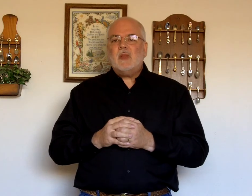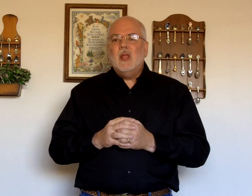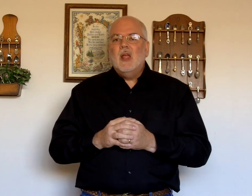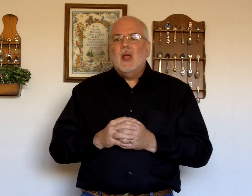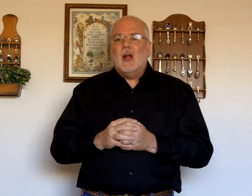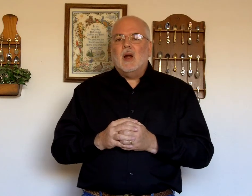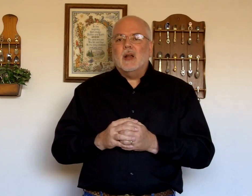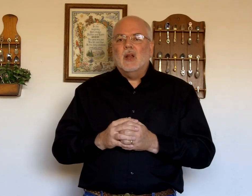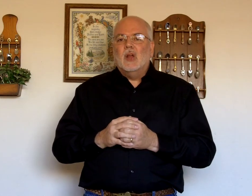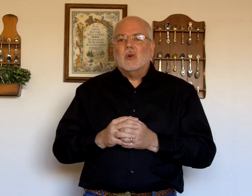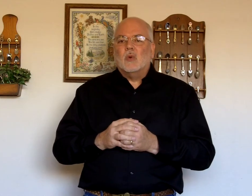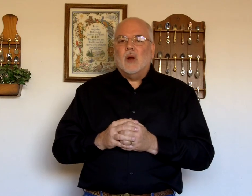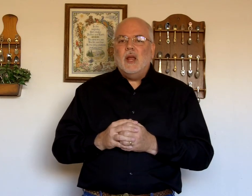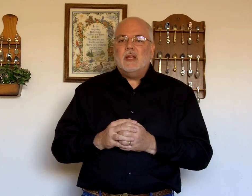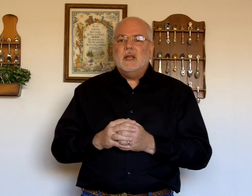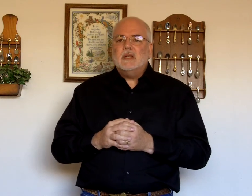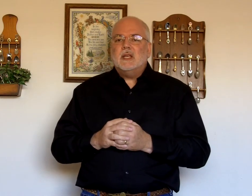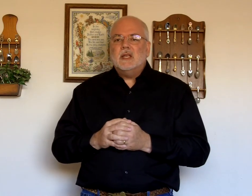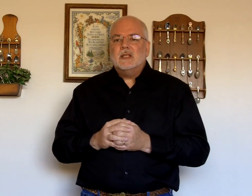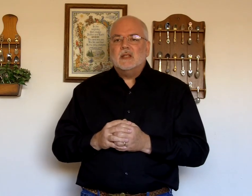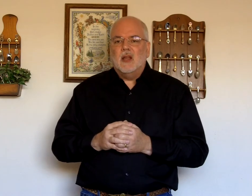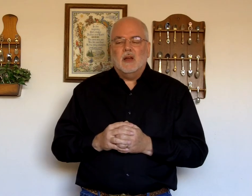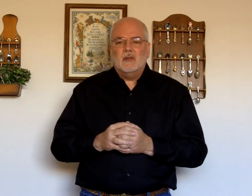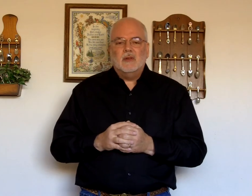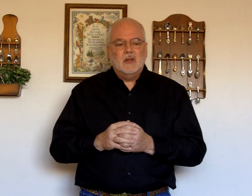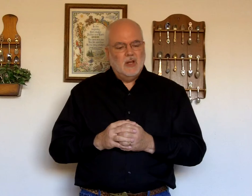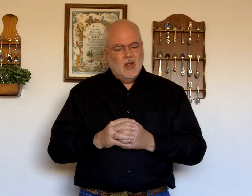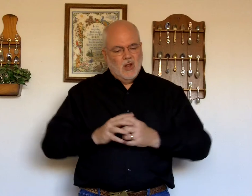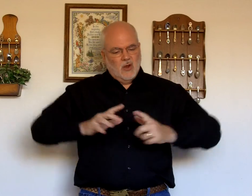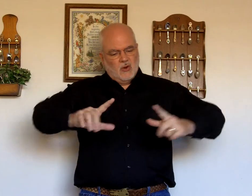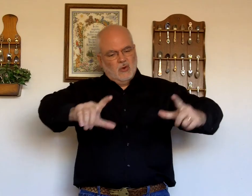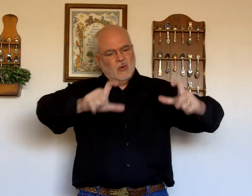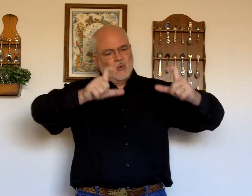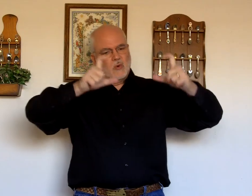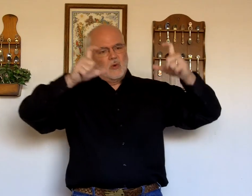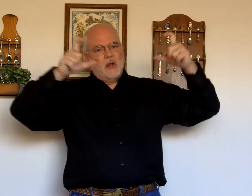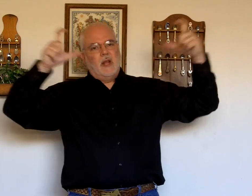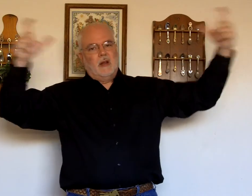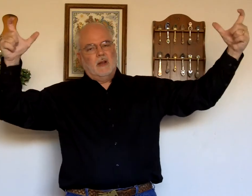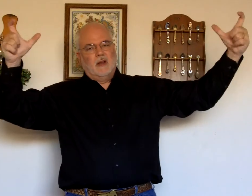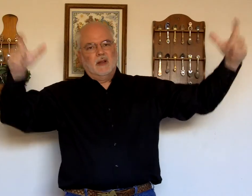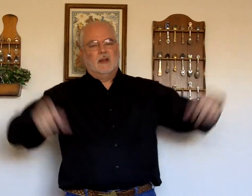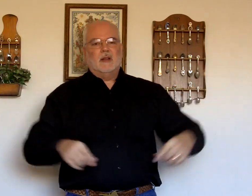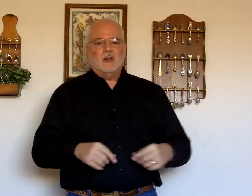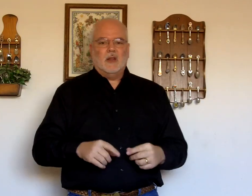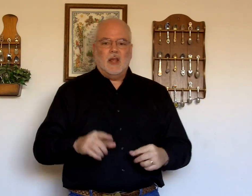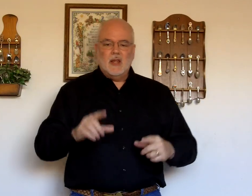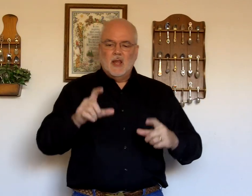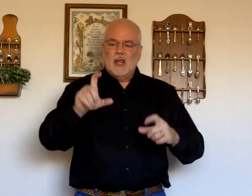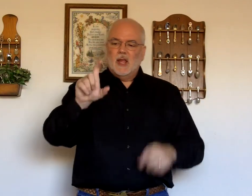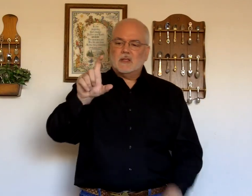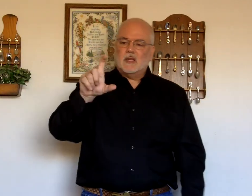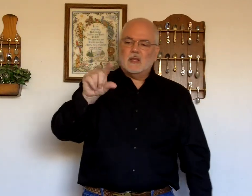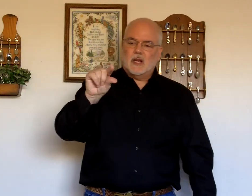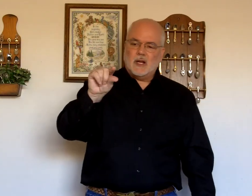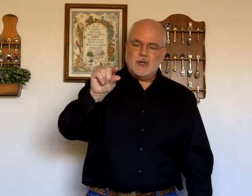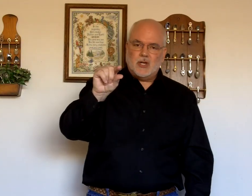Okay. Great is his love. Great. Okay. If. The letter G.